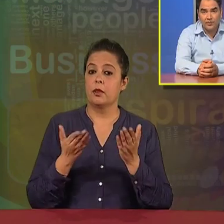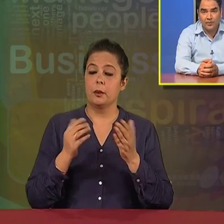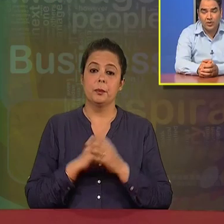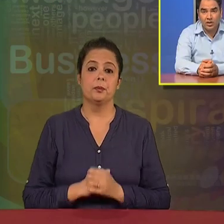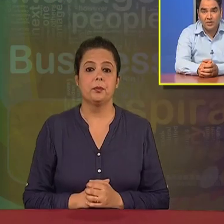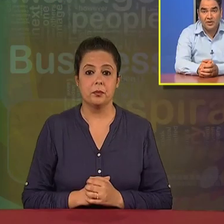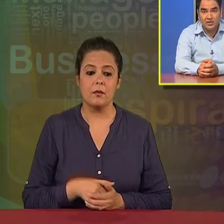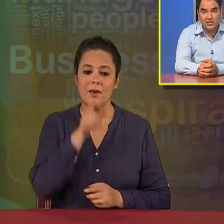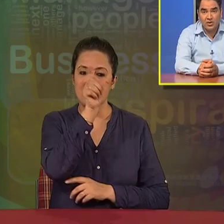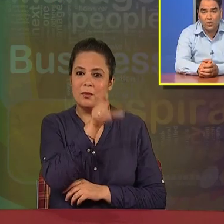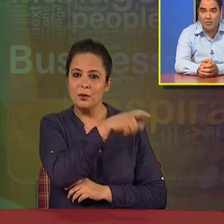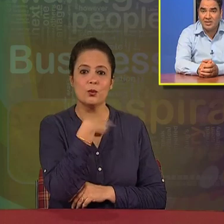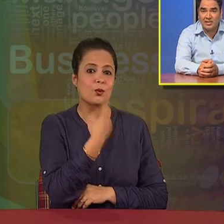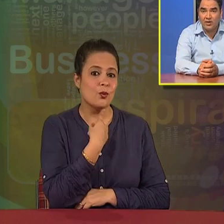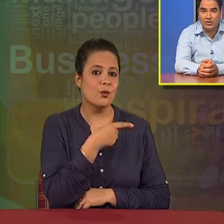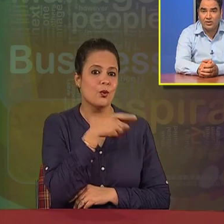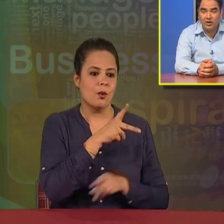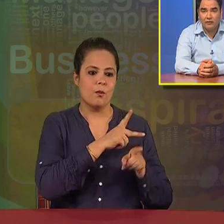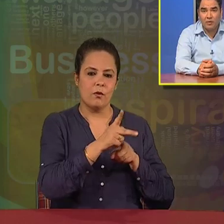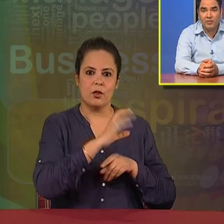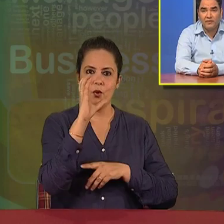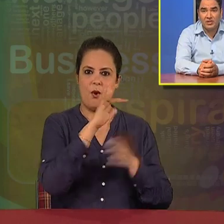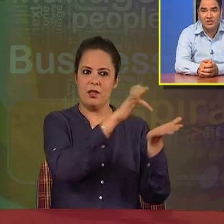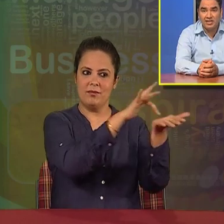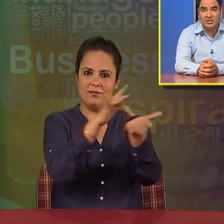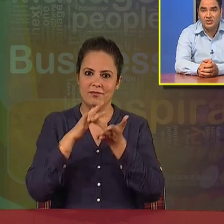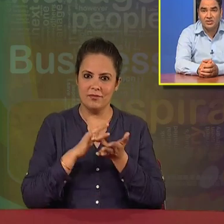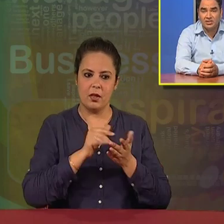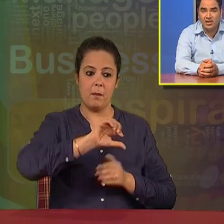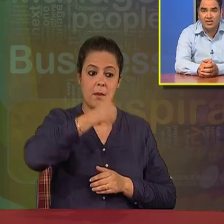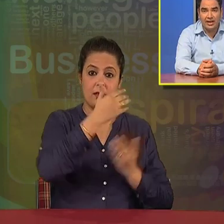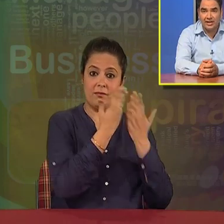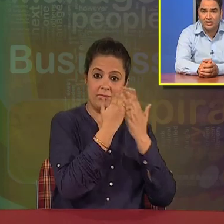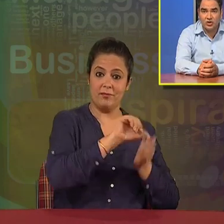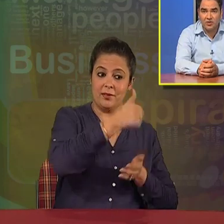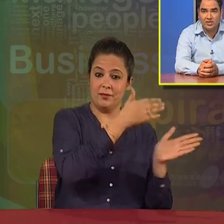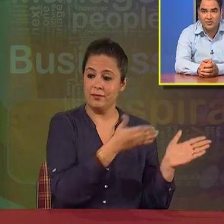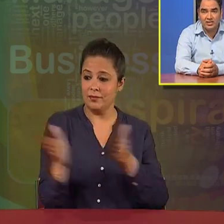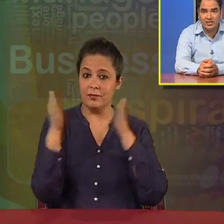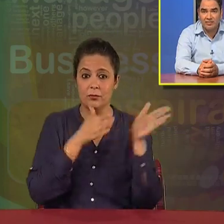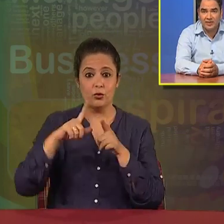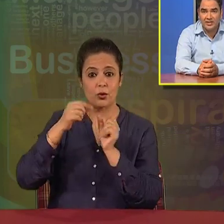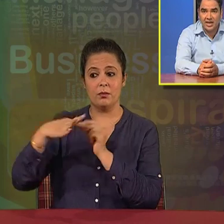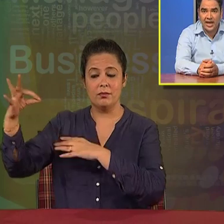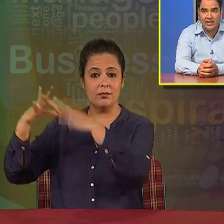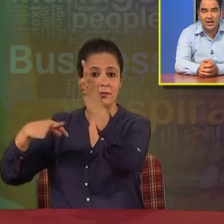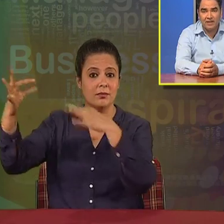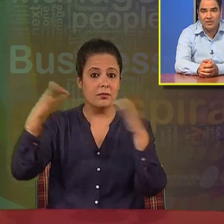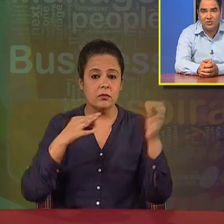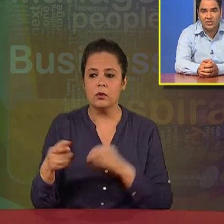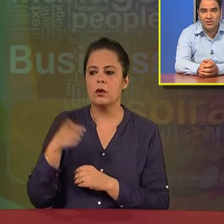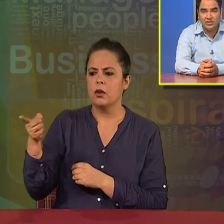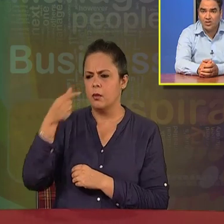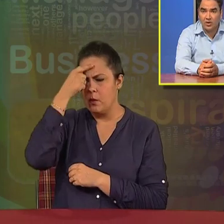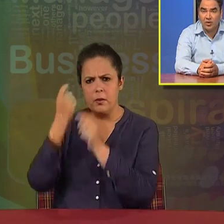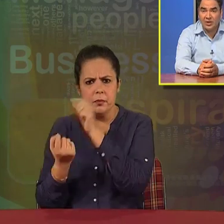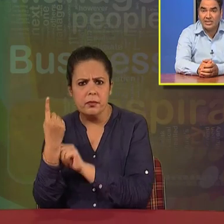Now, the persons who are passing out from the professional institutions, they are getting the jobs in the various companies and they are giving